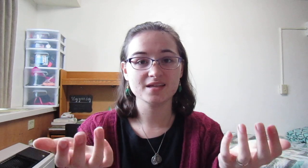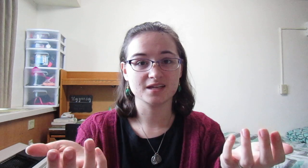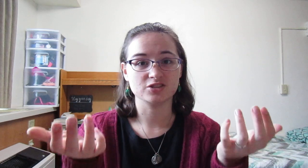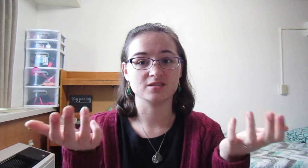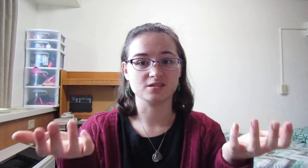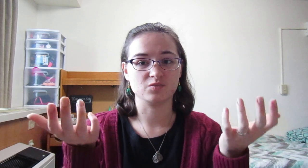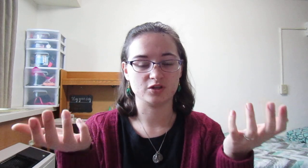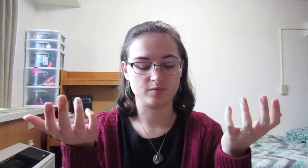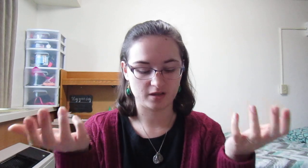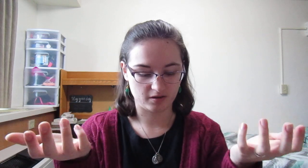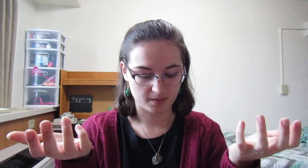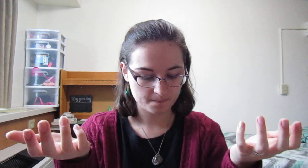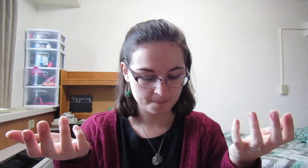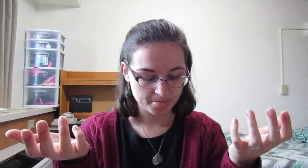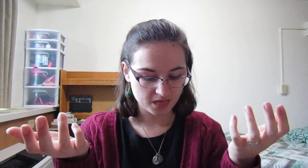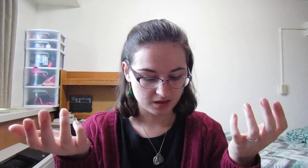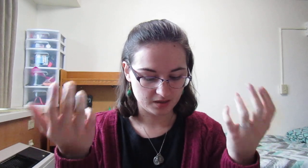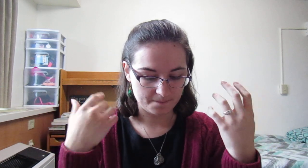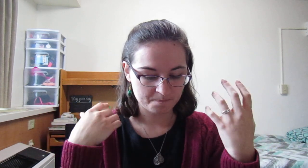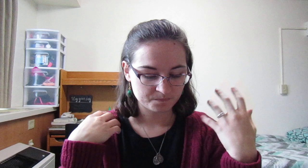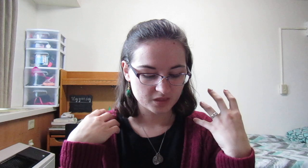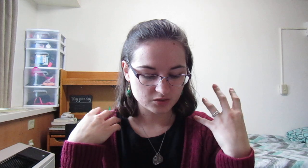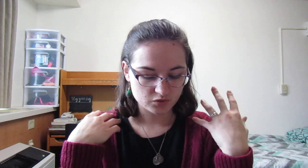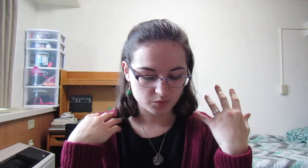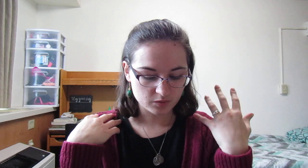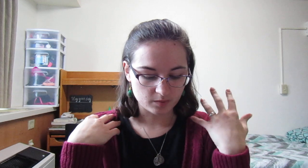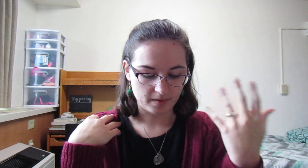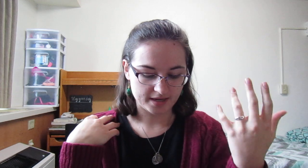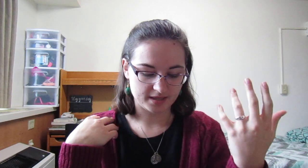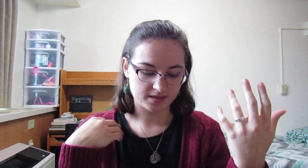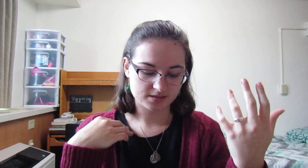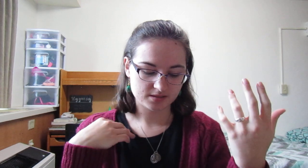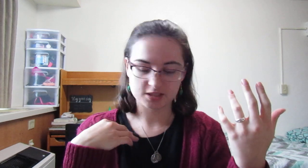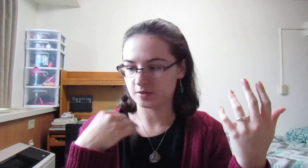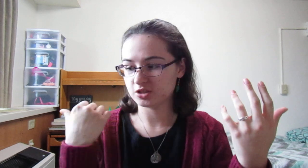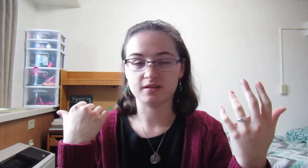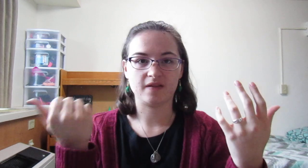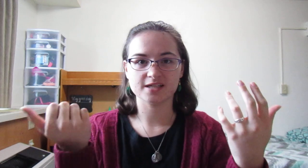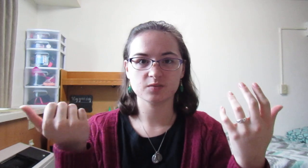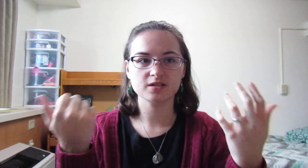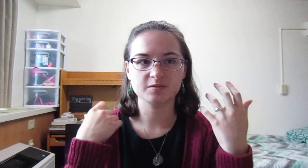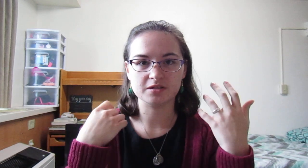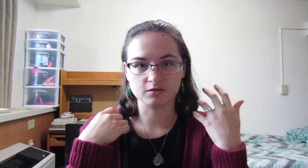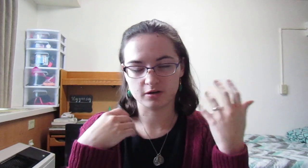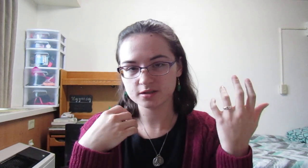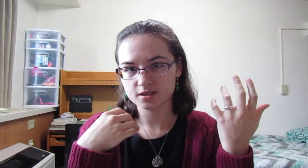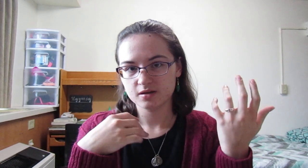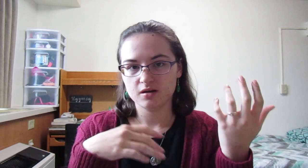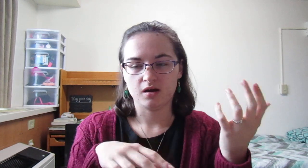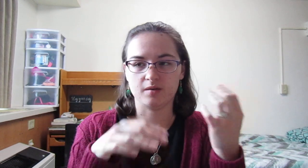attention, this is what you've been hearing. Um, so it's really reminding us, especially in the last one, to be alert. Um,